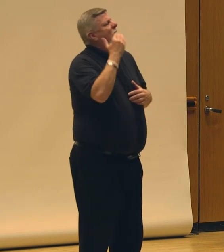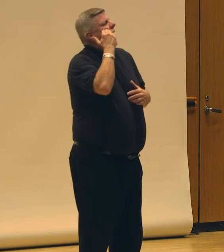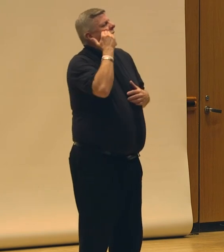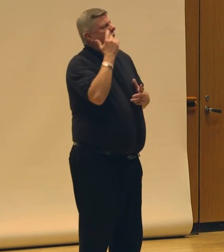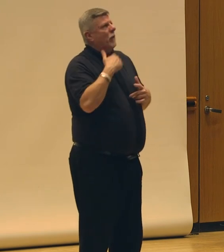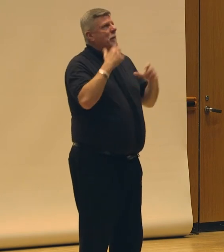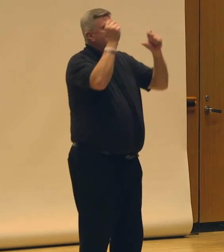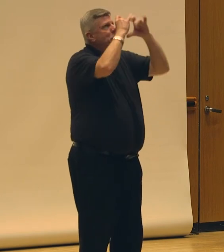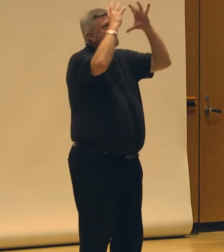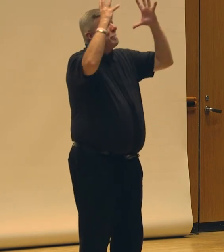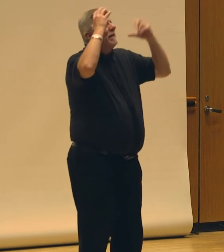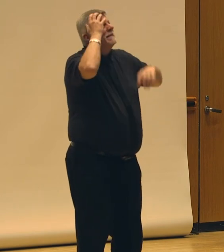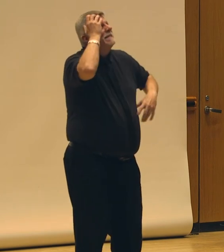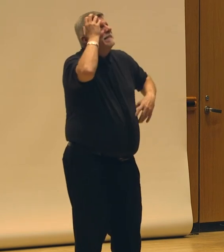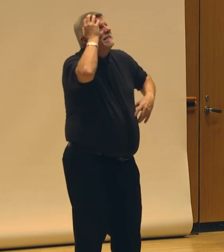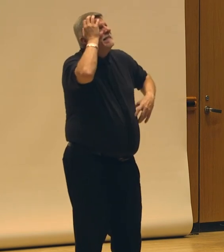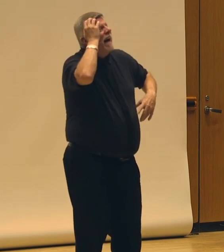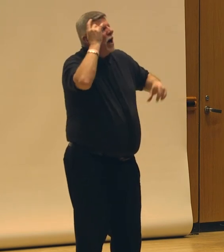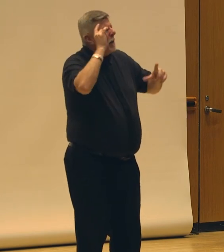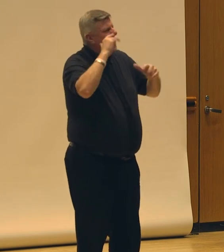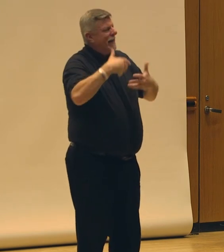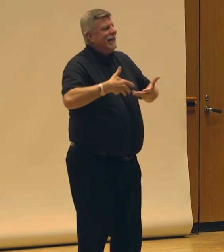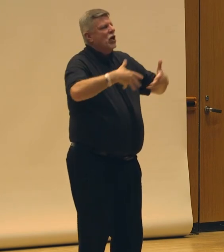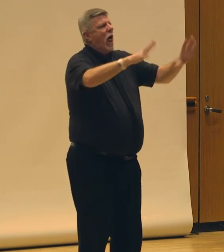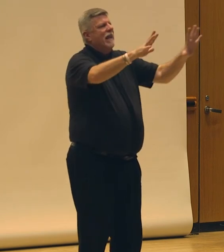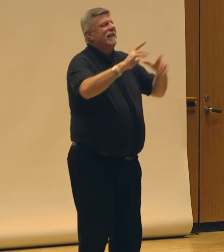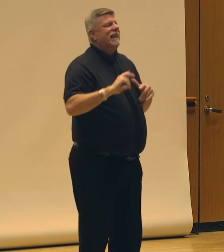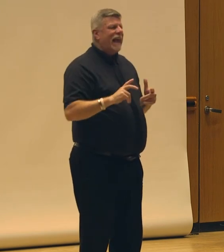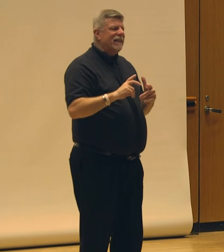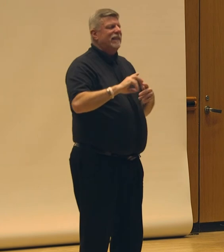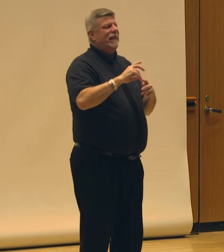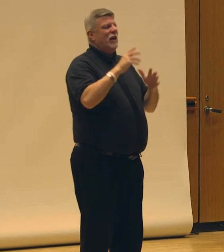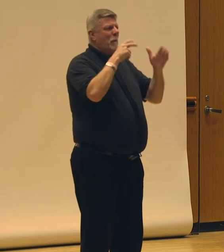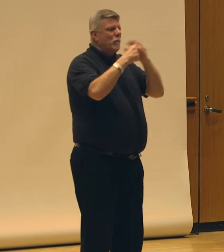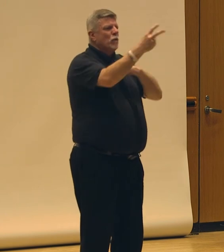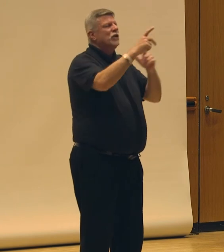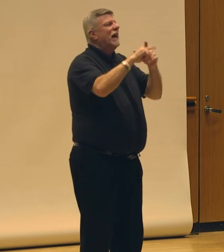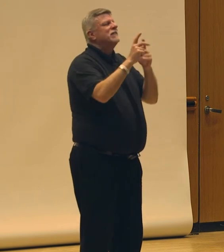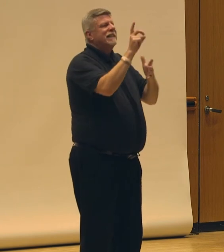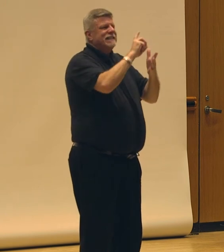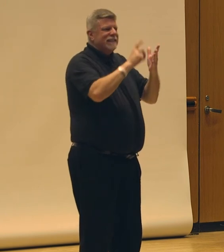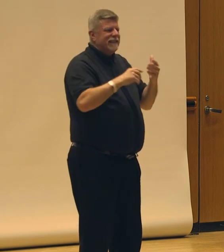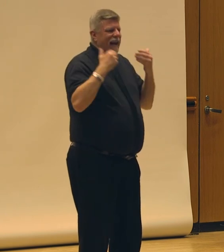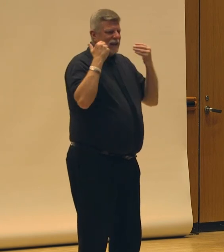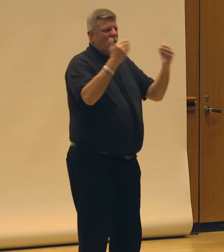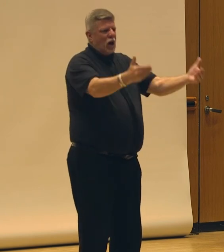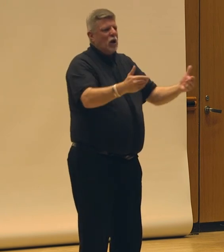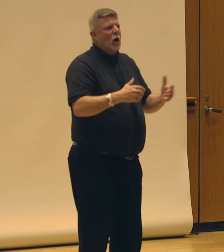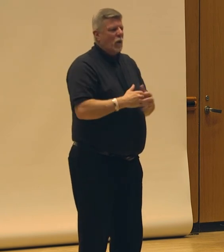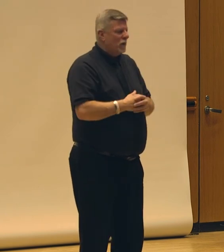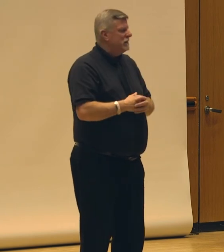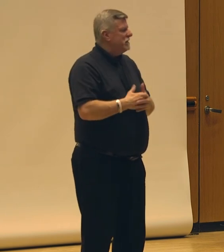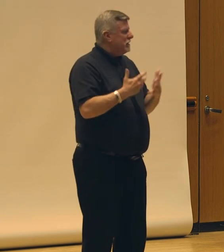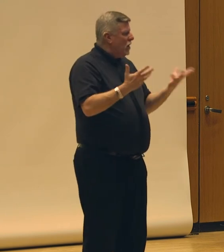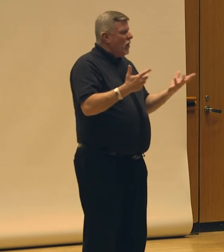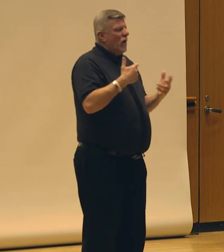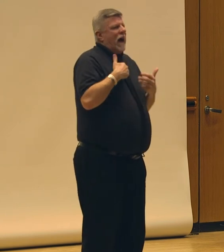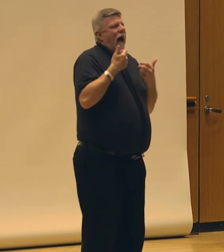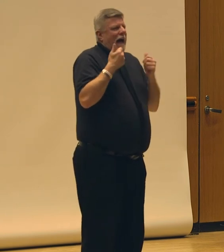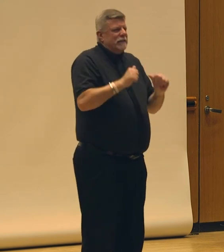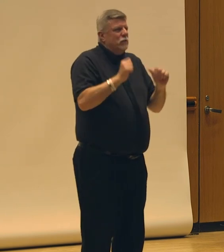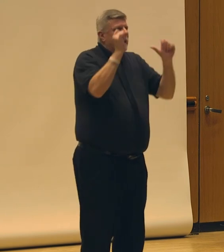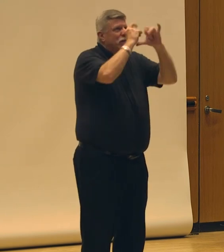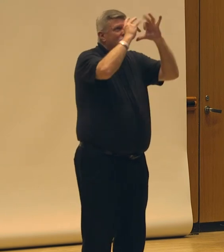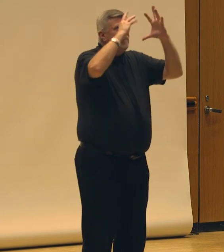imagery in my mind, but I need to let the projection designer go and do what she does so well. Thank you, Kelly. I try and